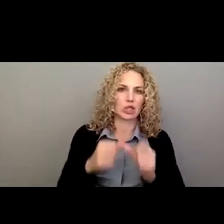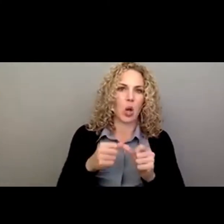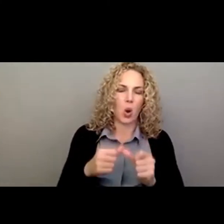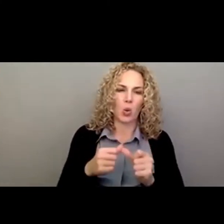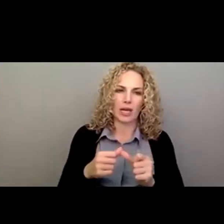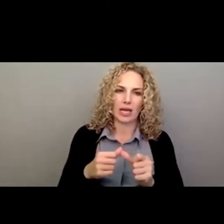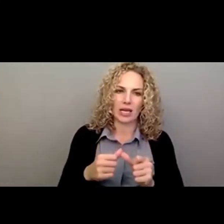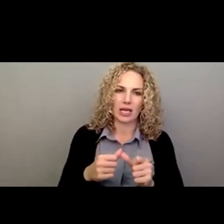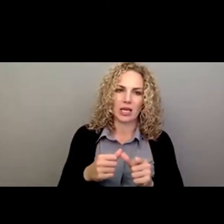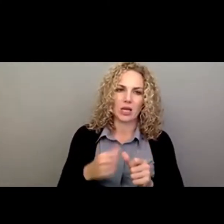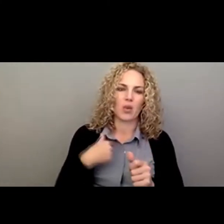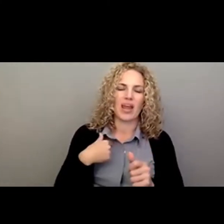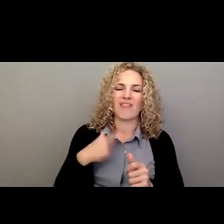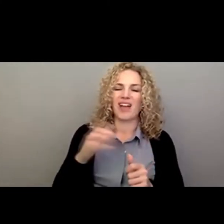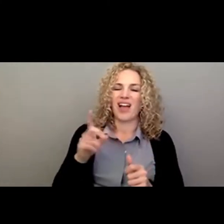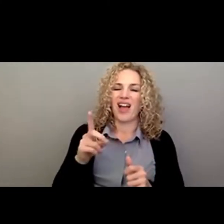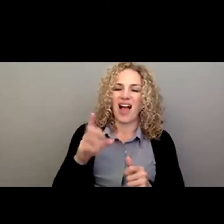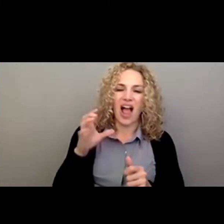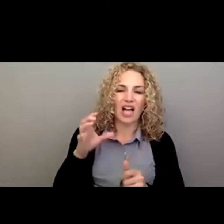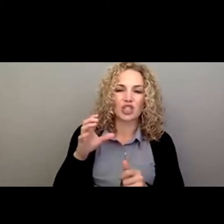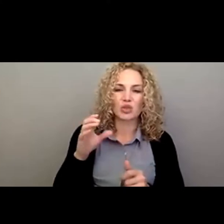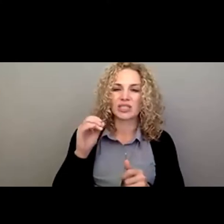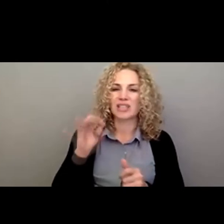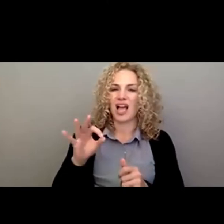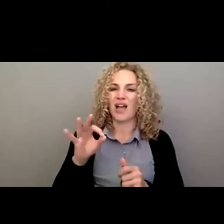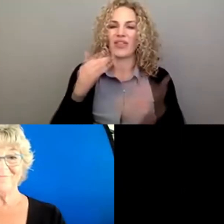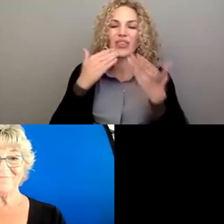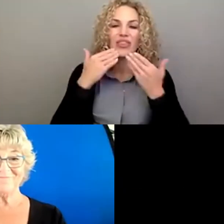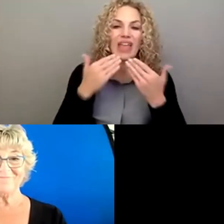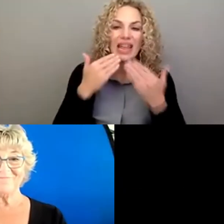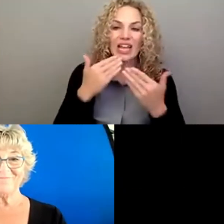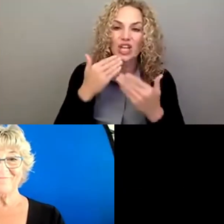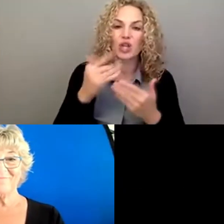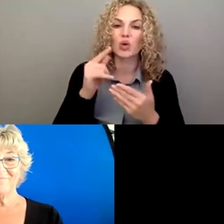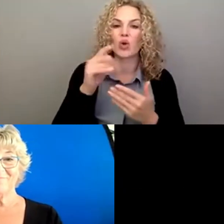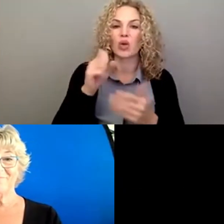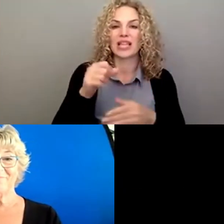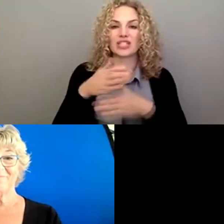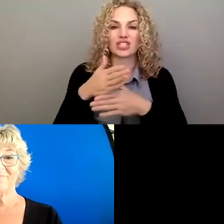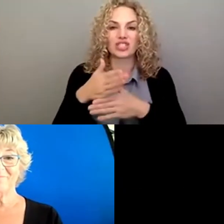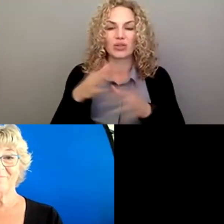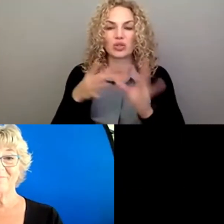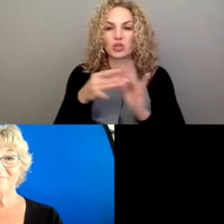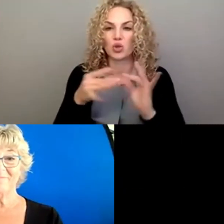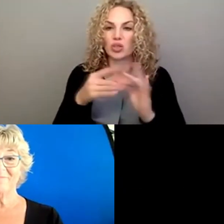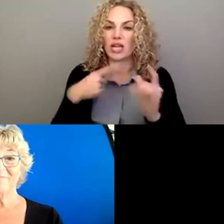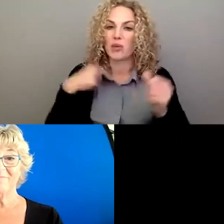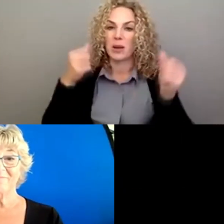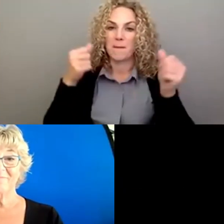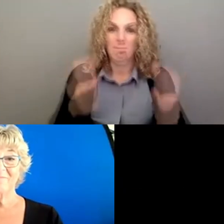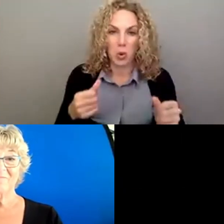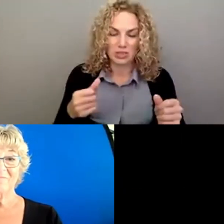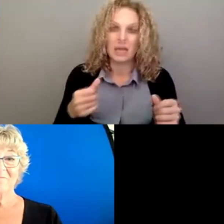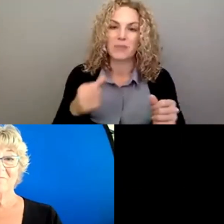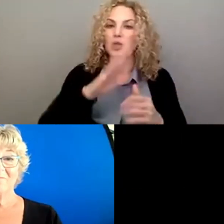got hundreds and hundreds of thank you notes that shared these stories and we posted them so that all of our employees could